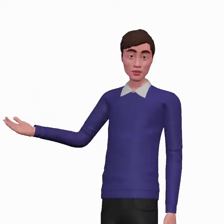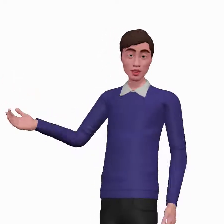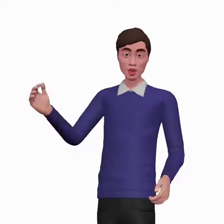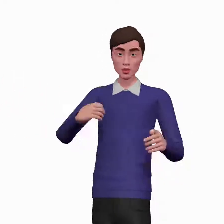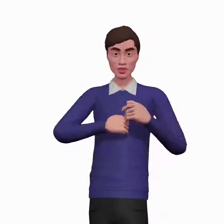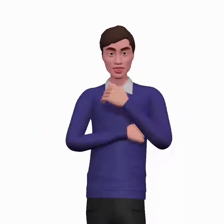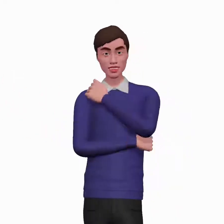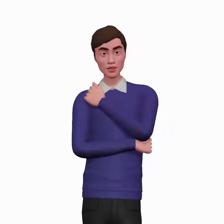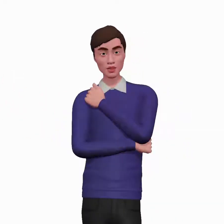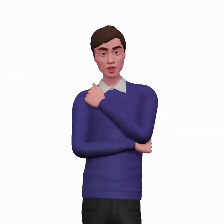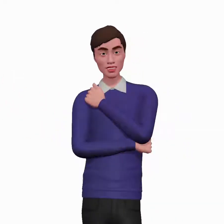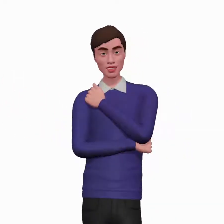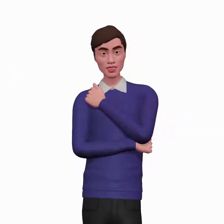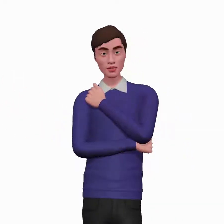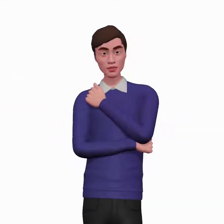duration is greater than 8 weeks.